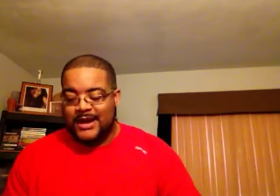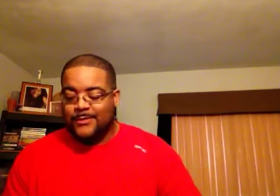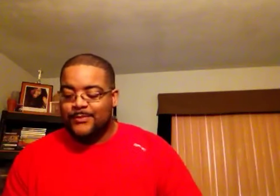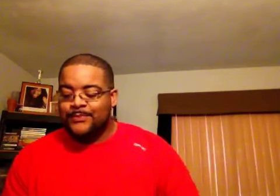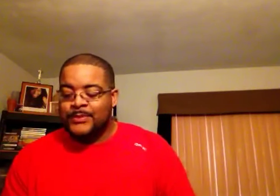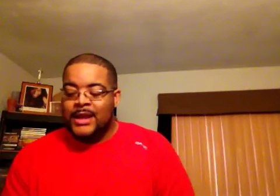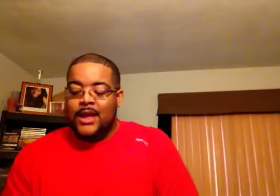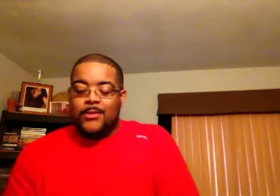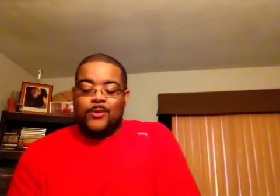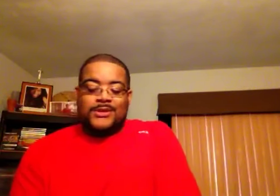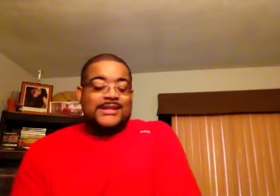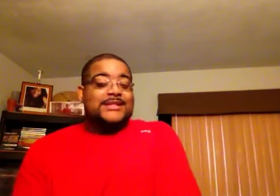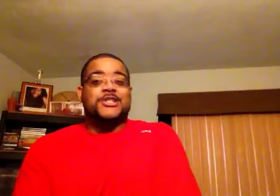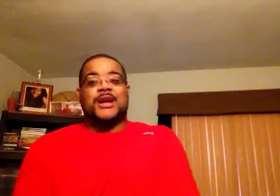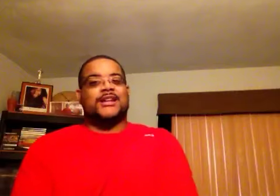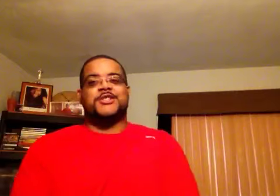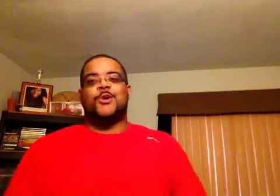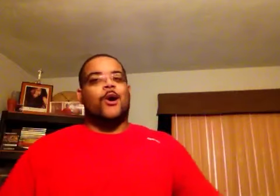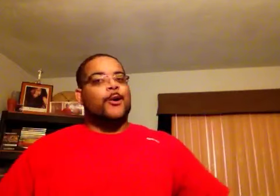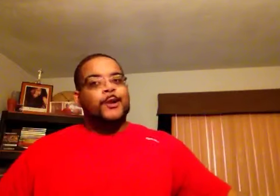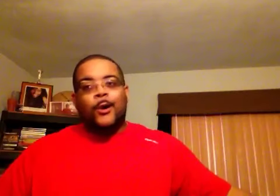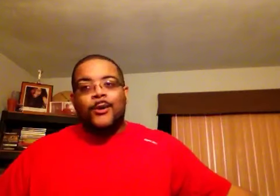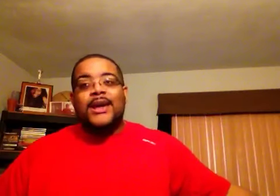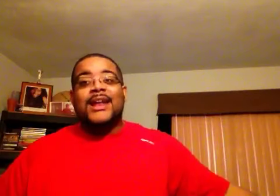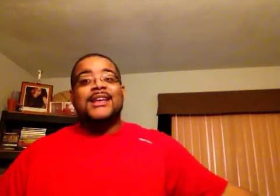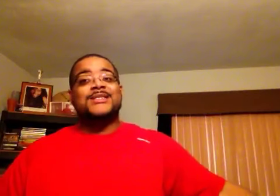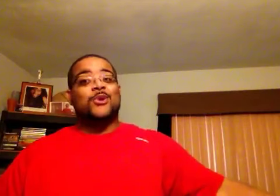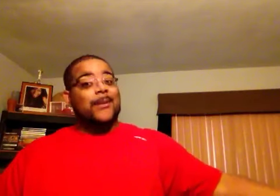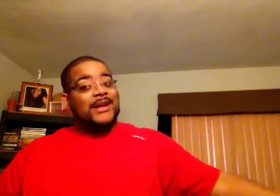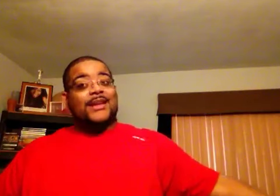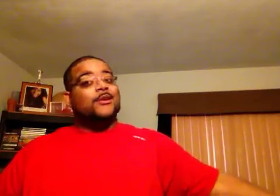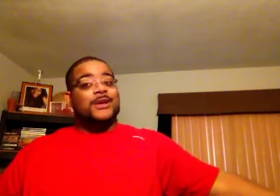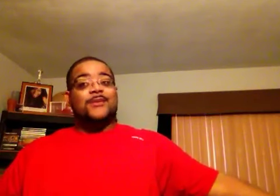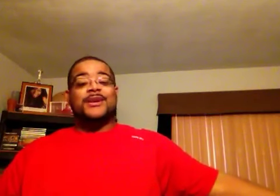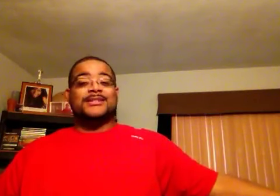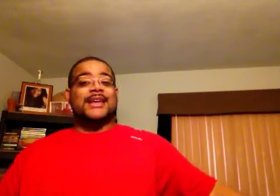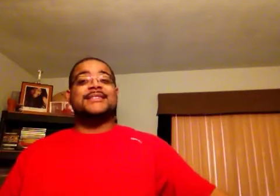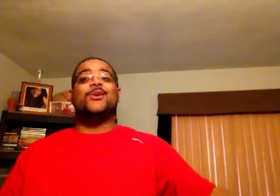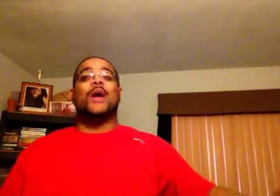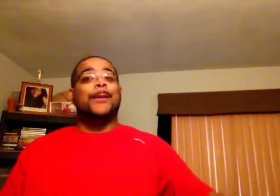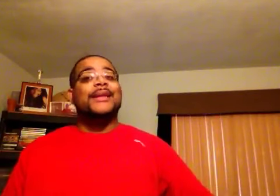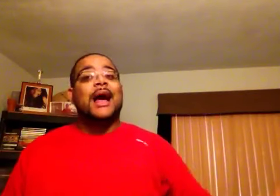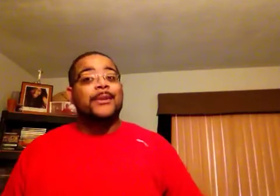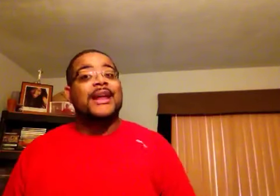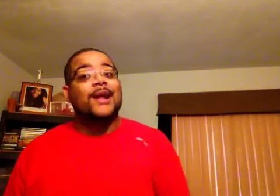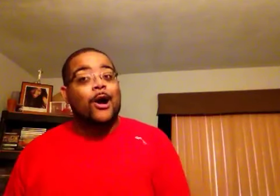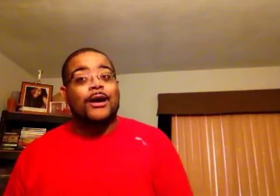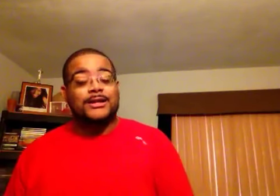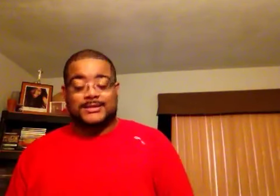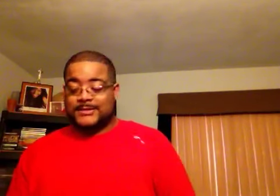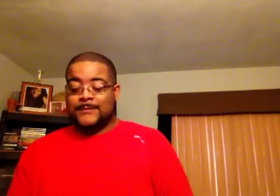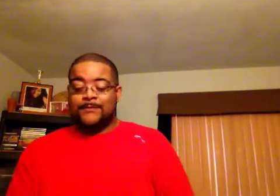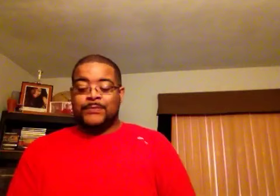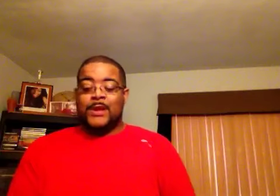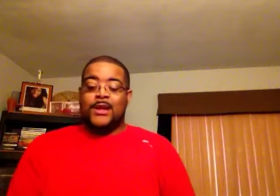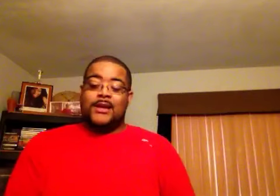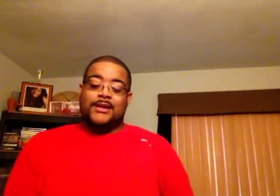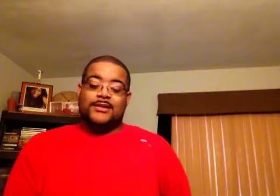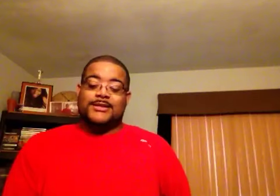album, but this is the track that you all know, and he's Grammy, and you know, we could say he's a Grammy-nominated artist, the